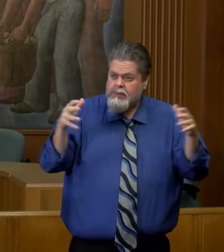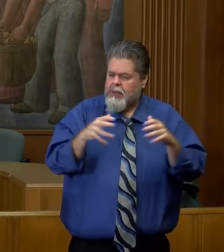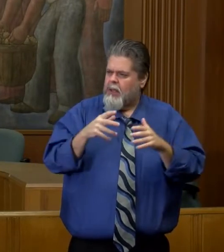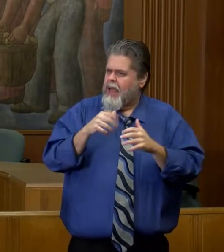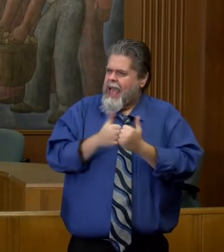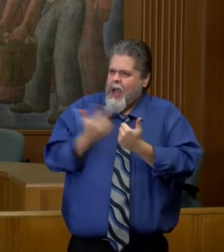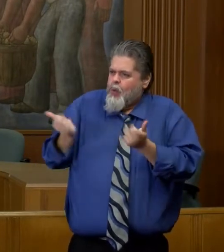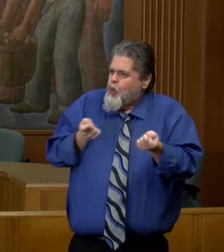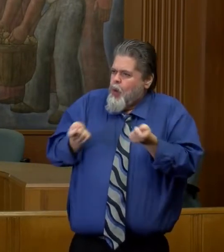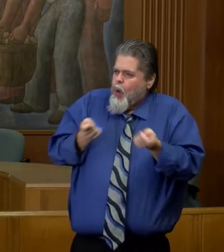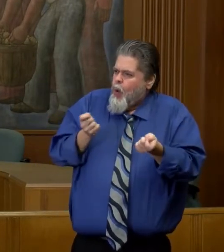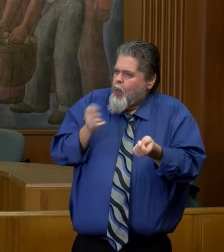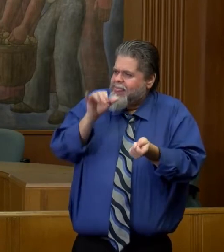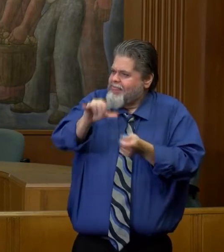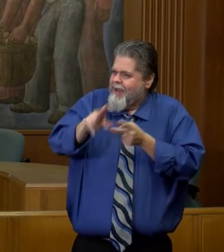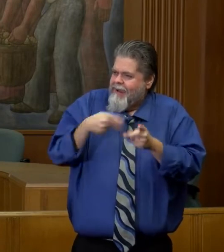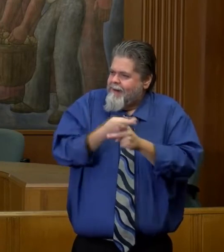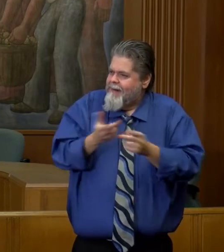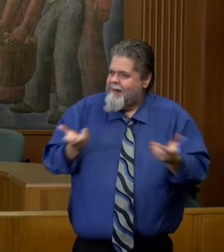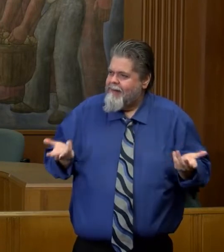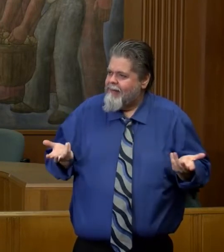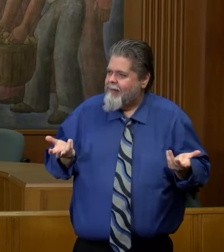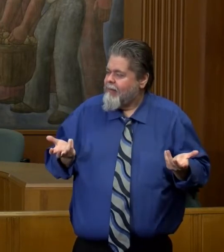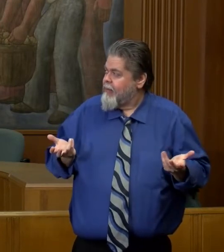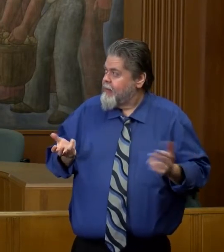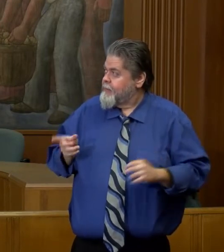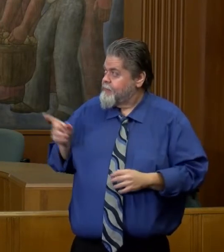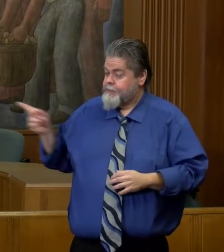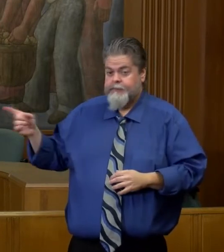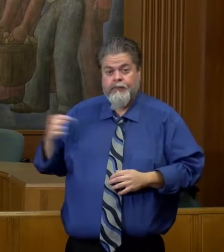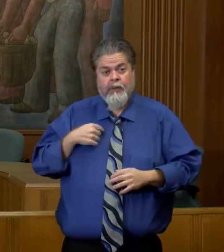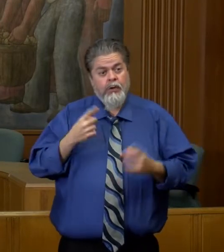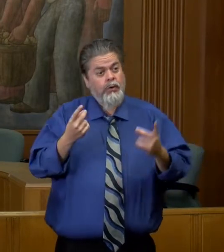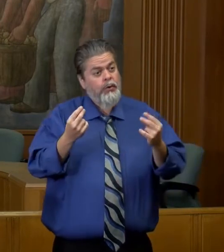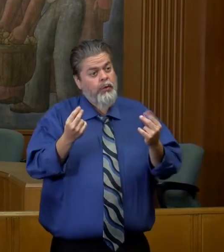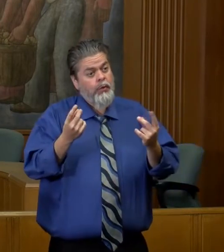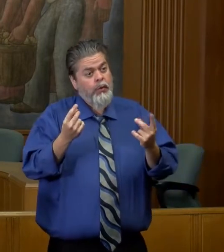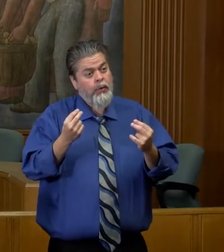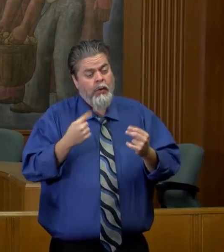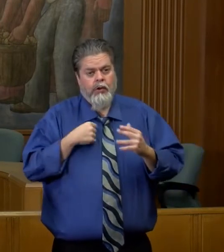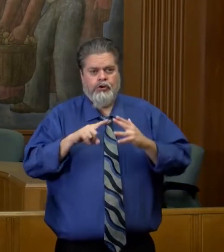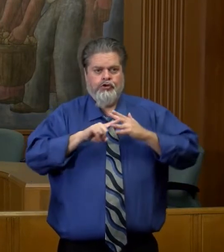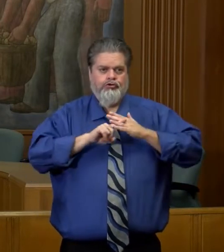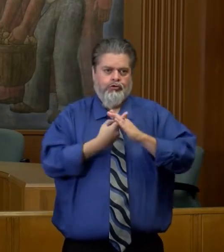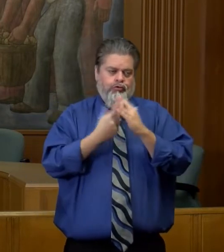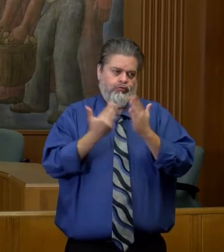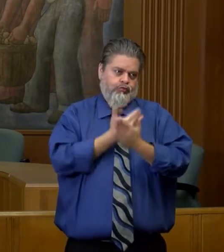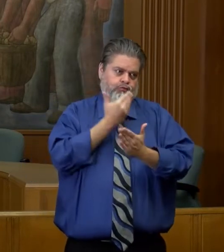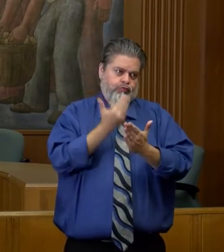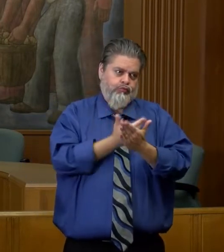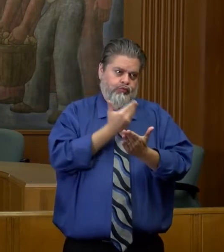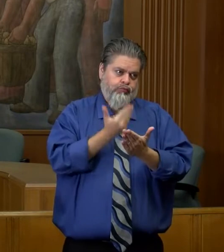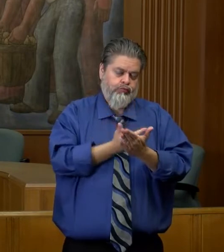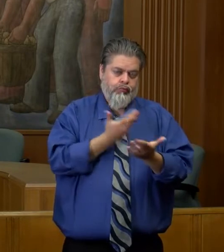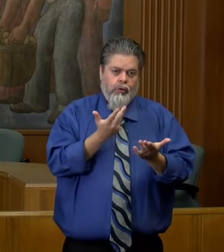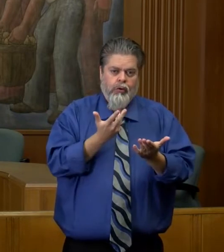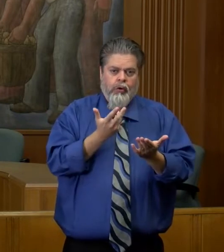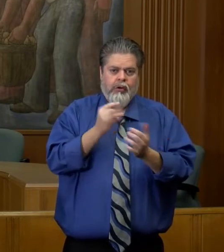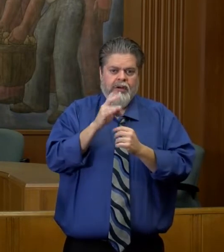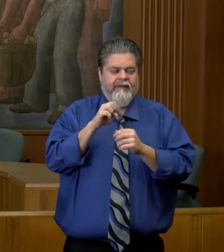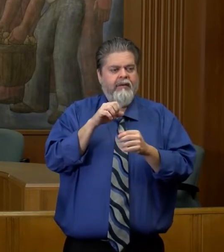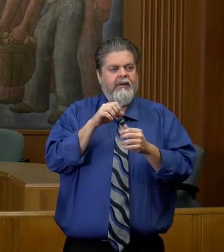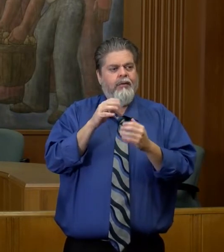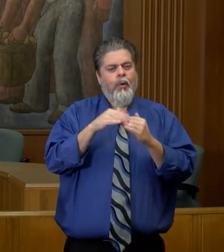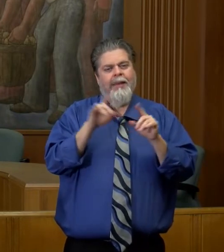how are you controlling that kind of thing? Well, one thing we're doing is we're starting an initiative a la Good